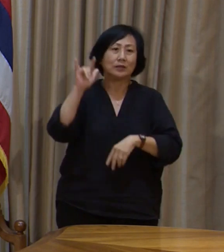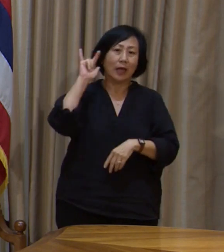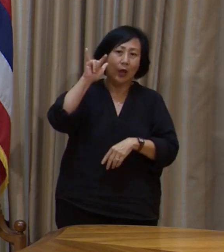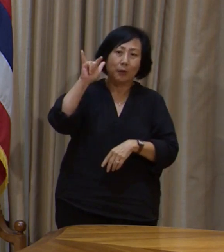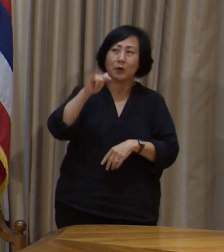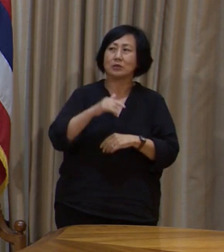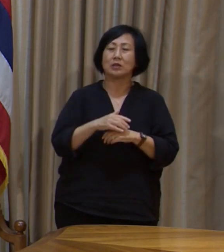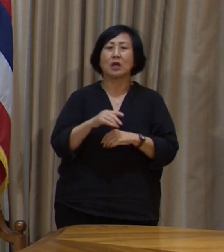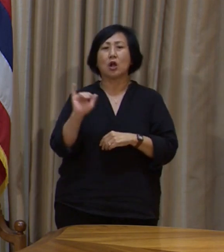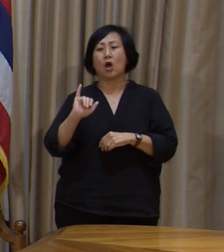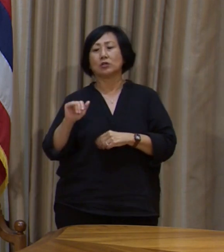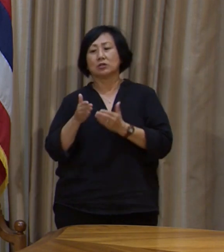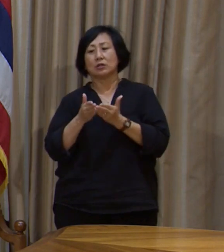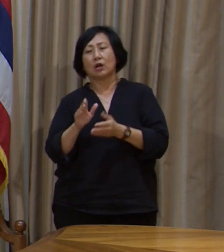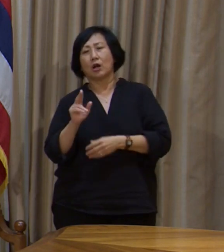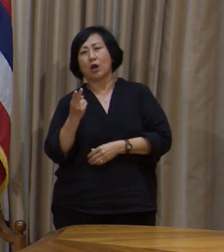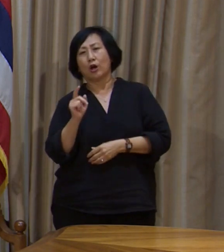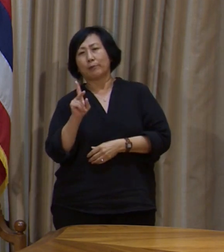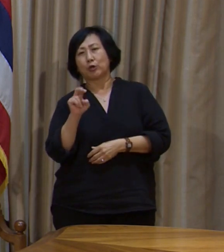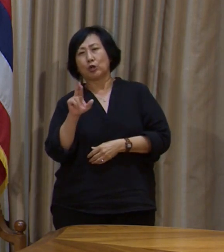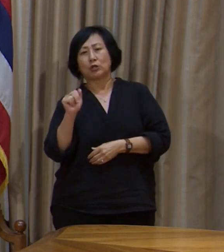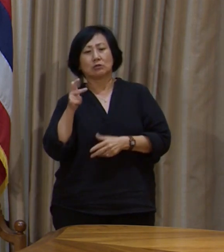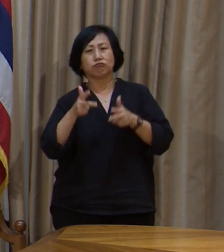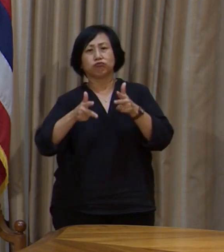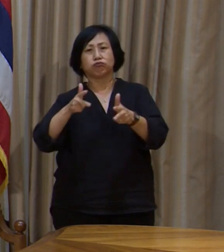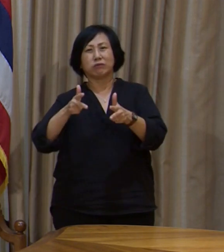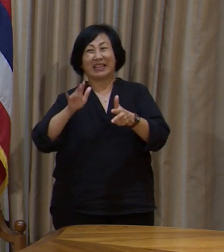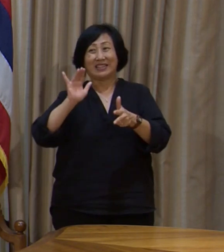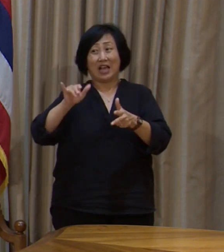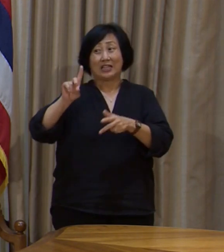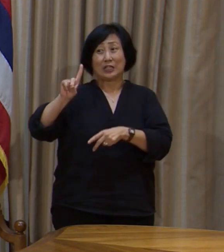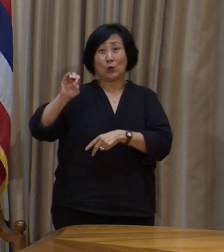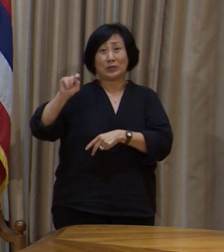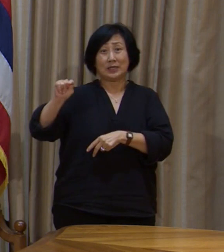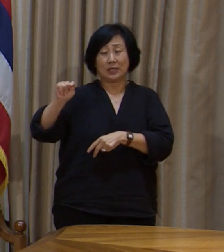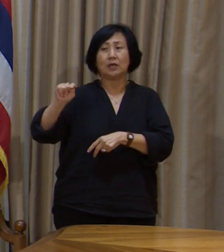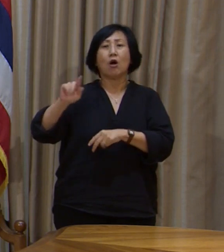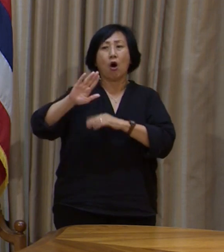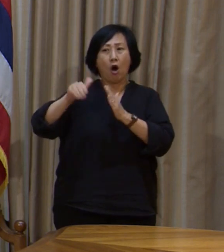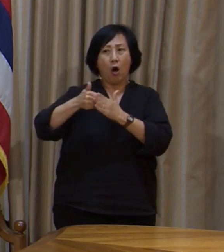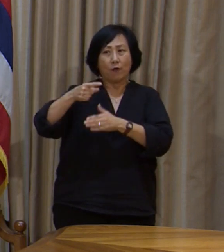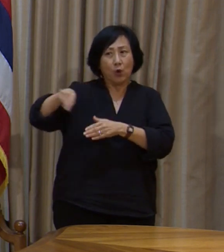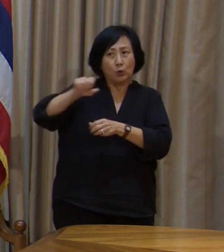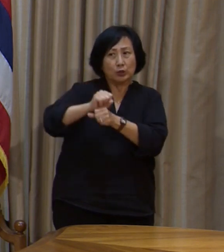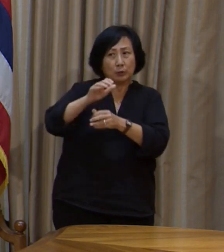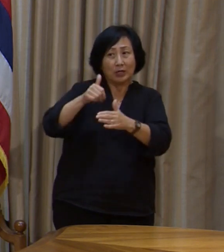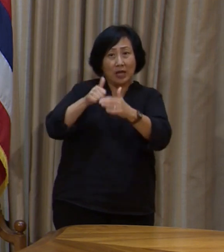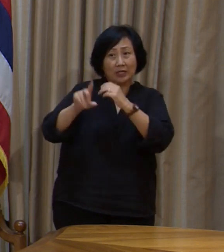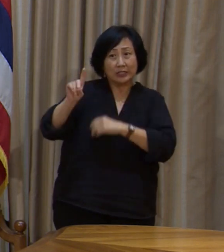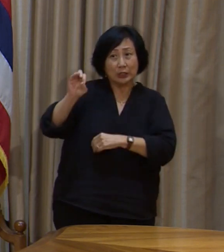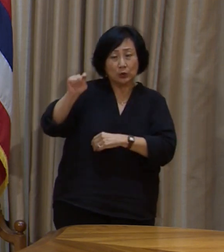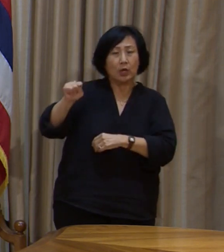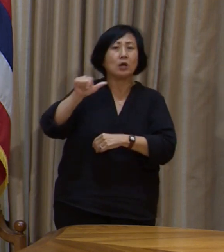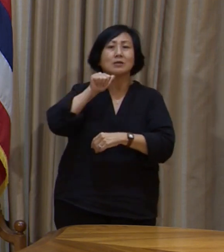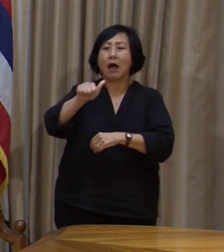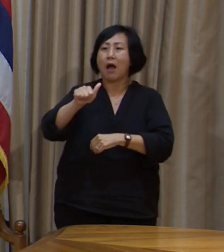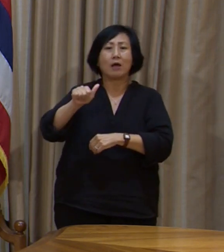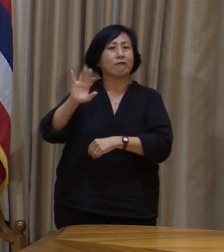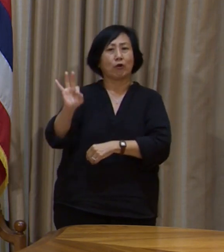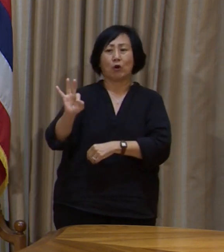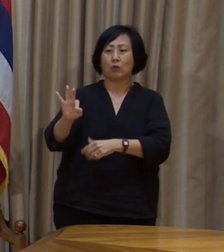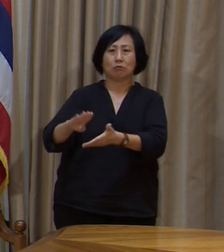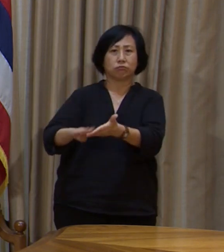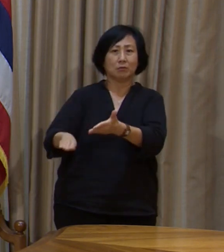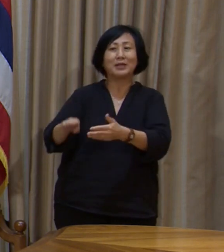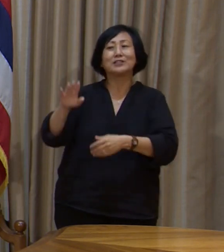and harbors, all of the State Department of Transportation employees would be exempted. All of